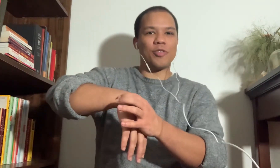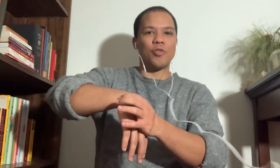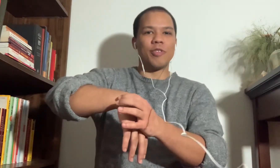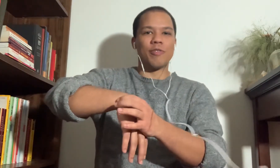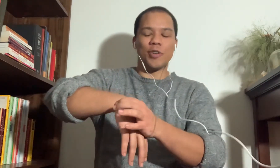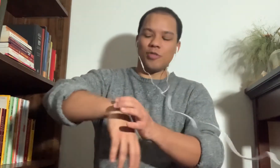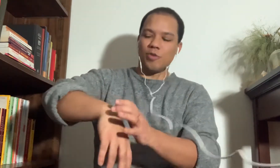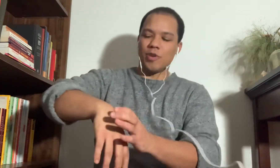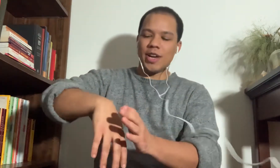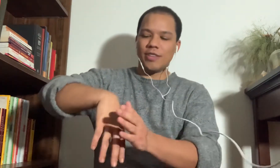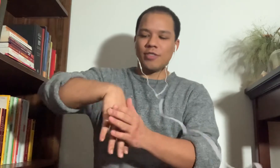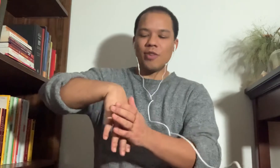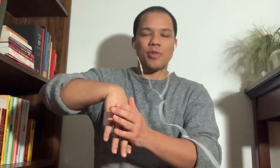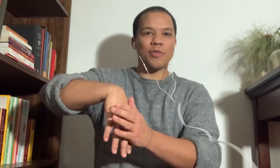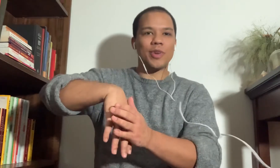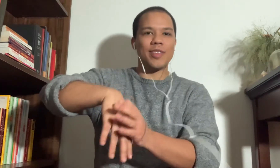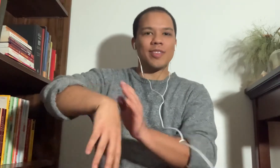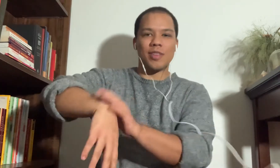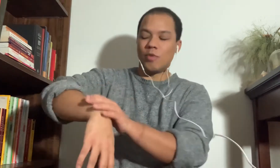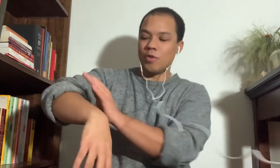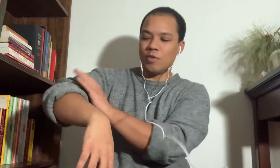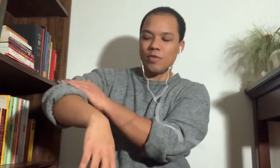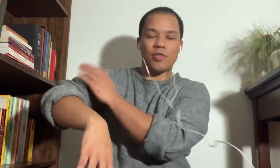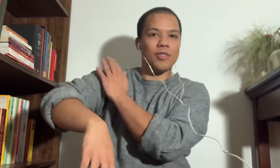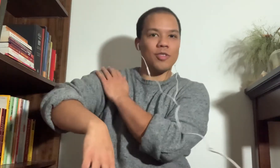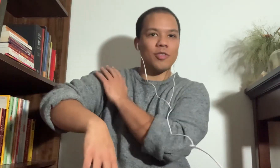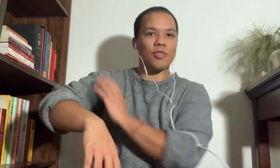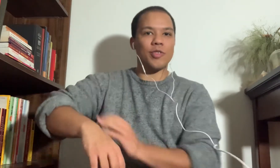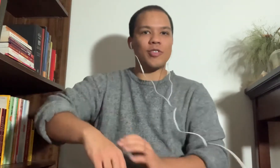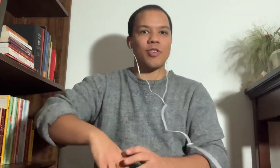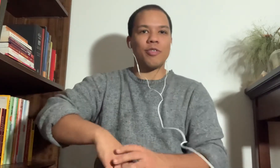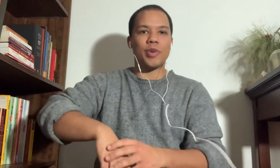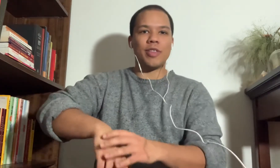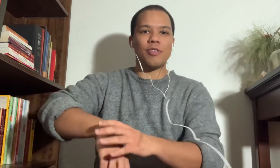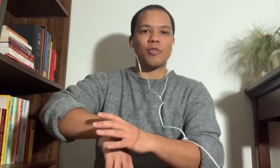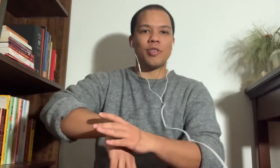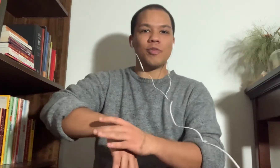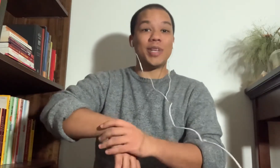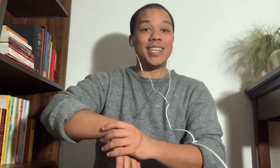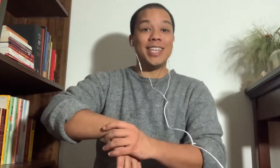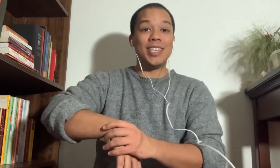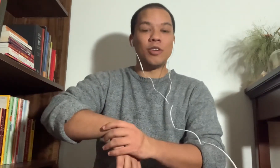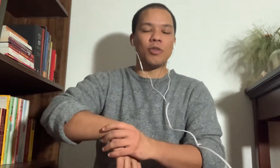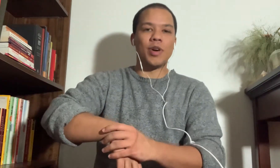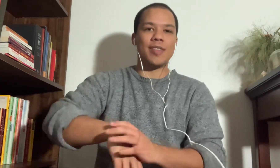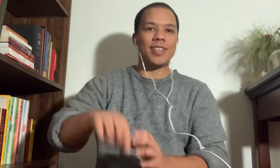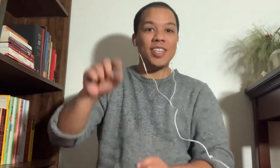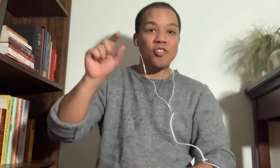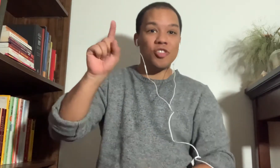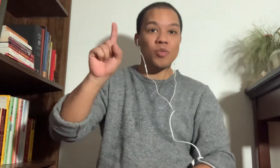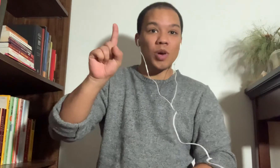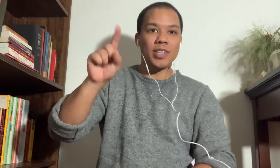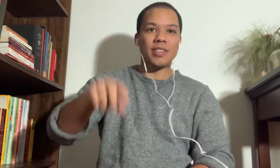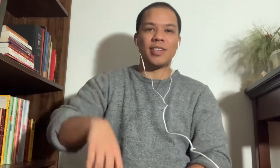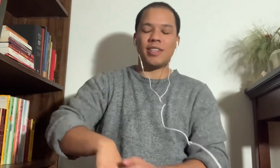joint first. So we'll kind of start with the wrist, then we'll stretch all three of these joints, but Ikkyo as in Ichi-won in